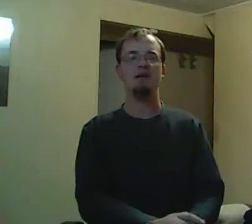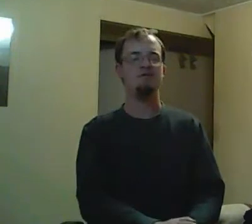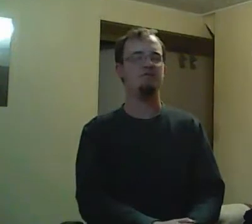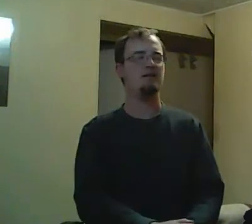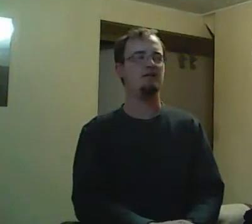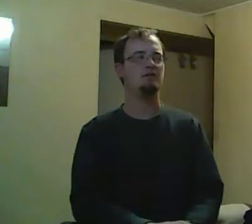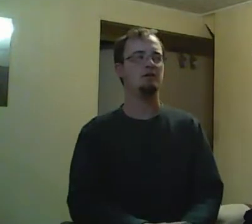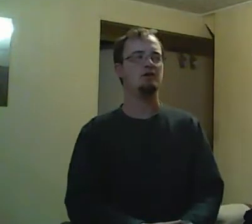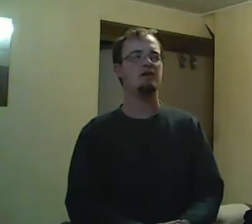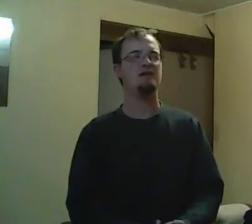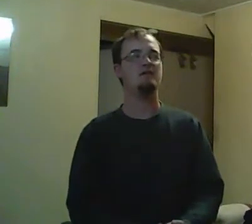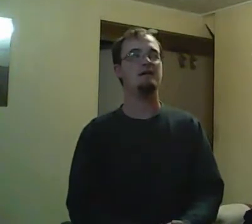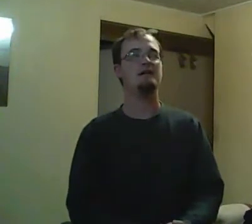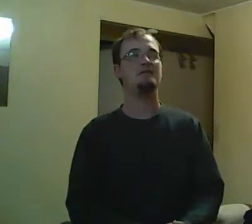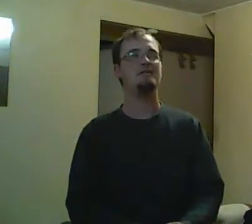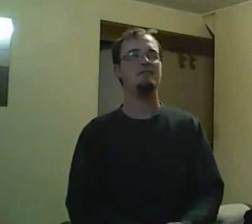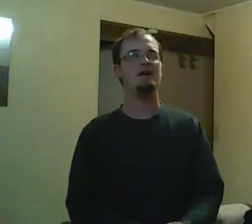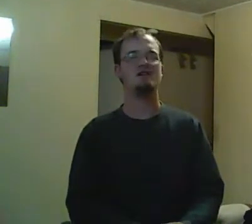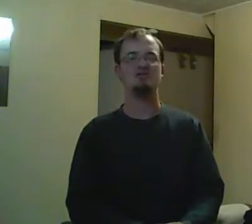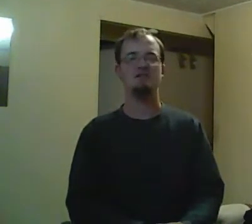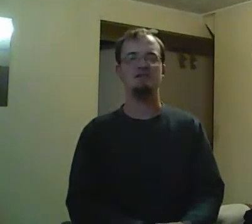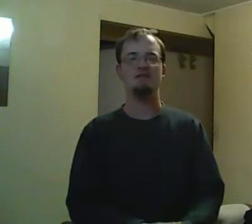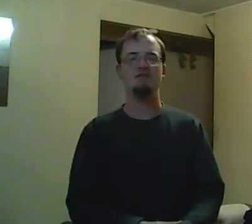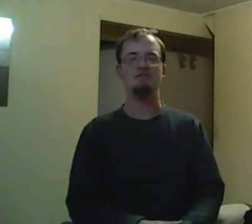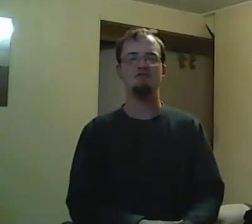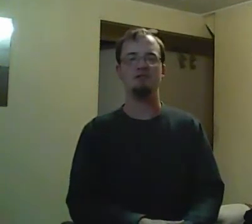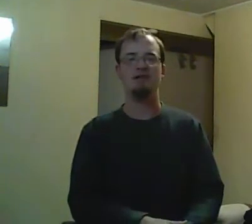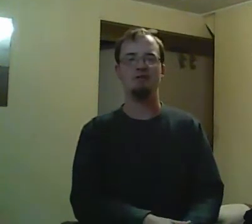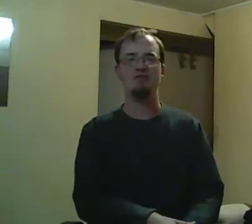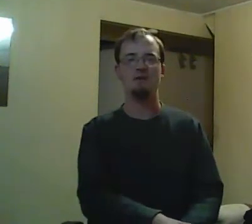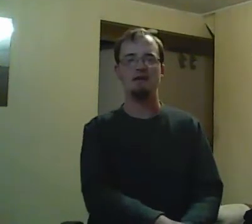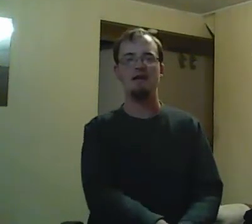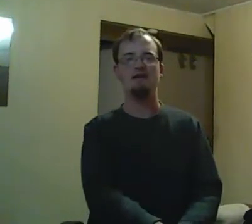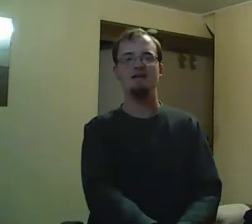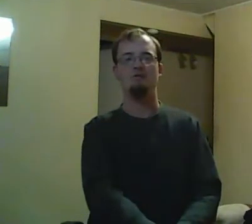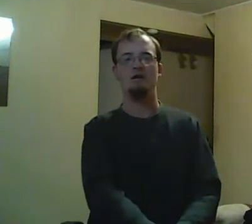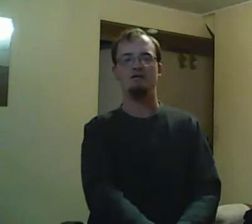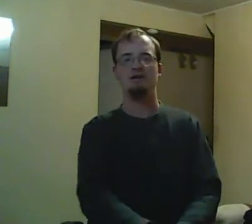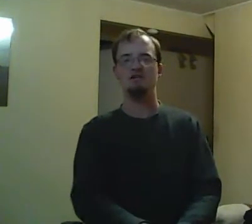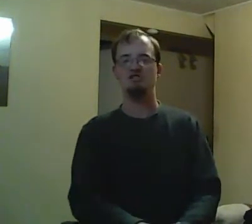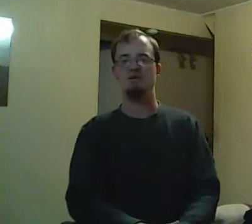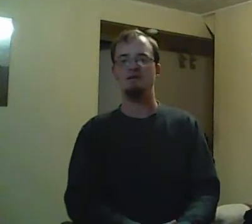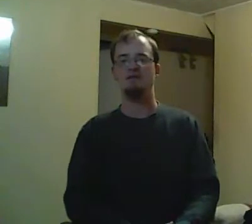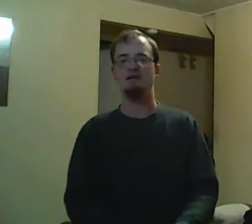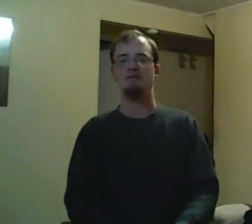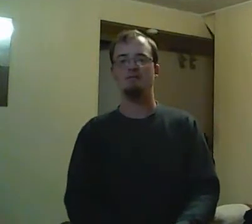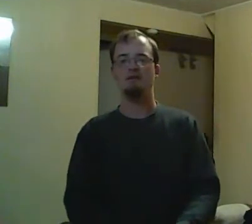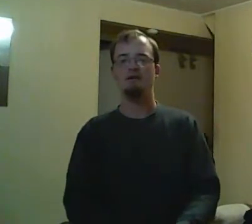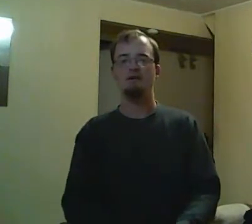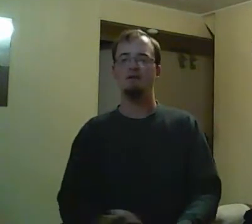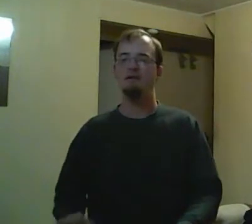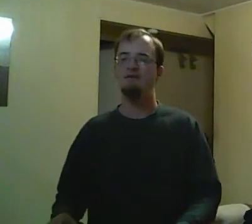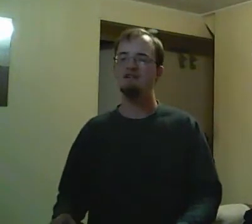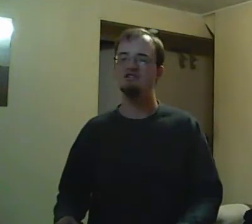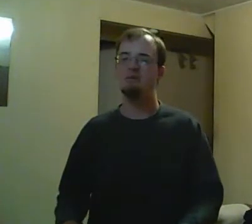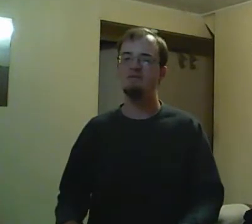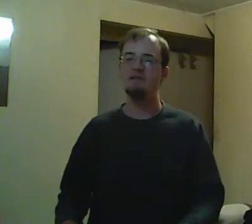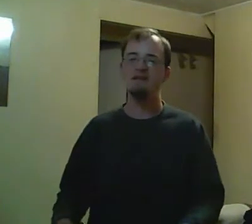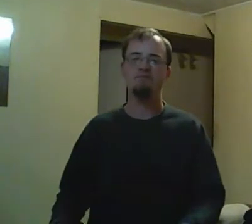couldn't do it with Emma, what's he doing with Liberty? That's what led to many Liberty saying,